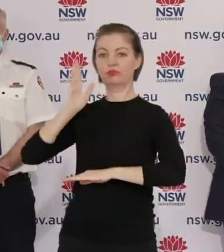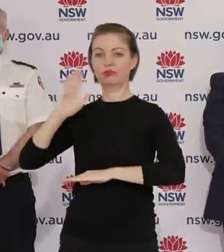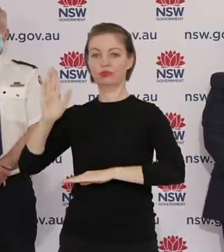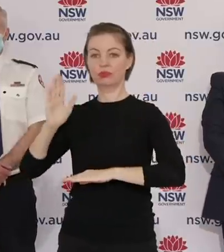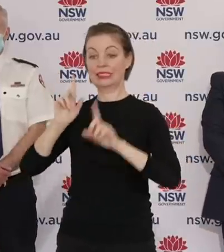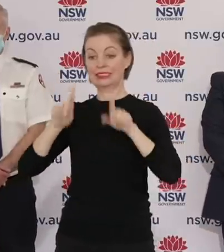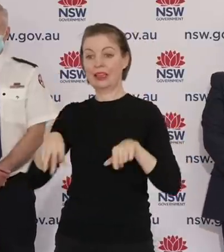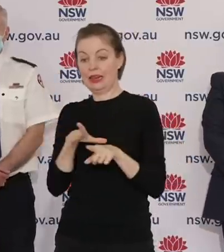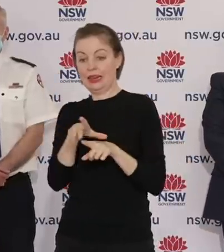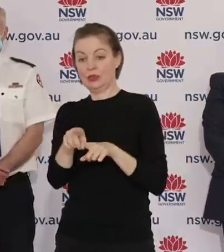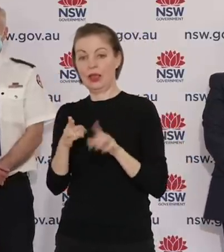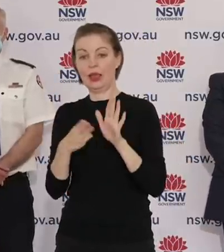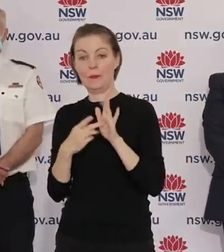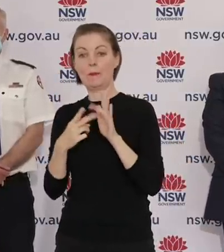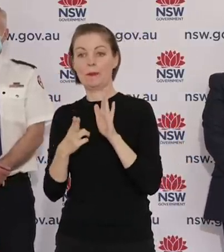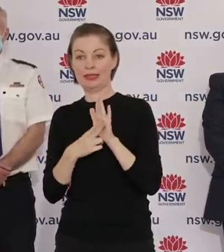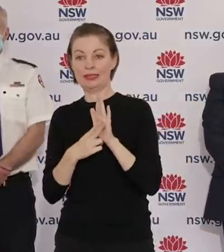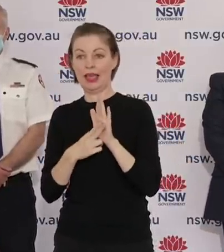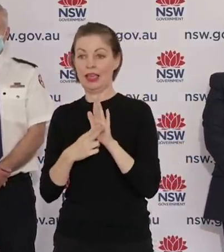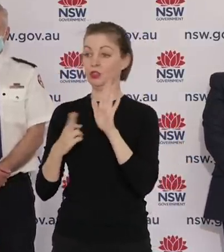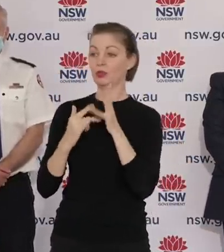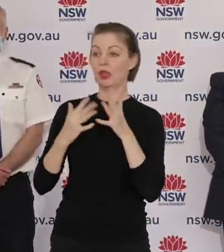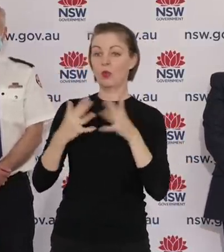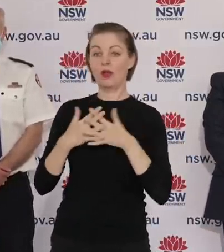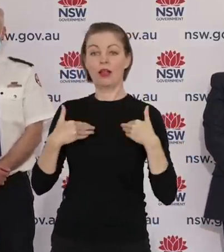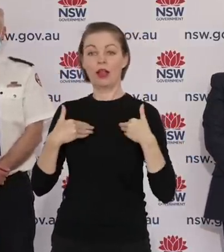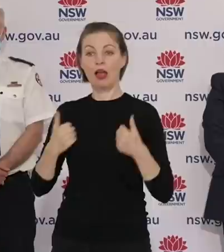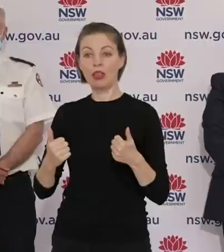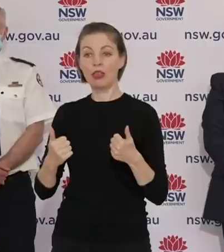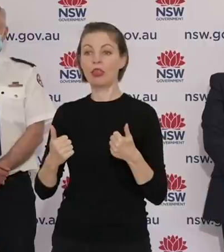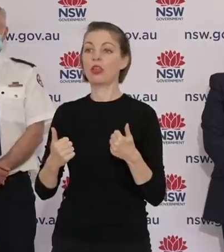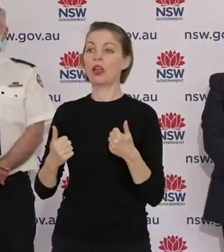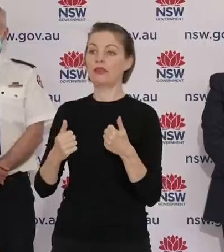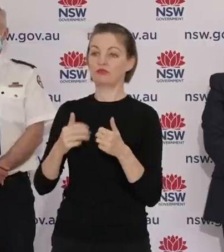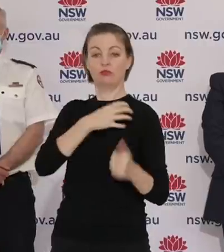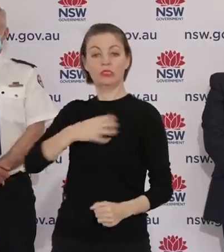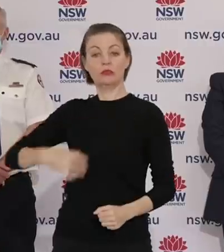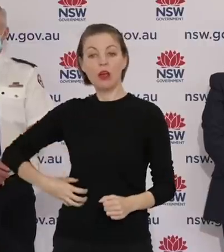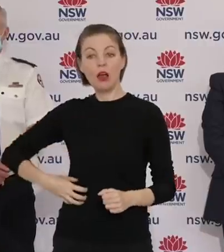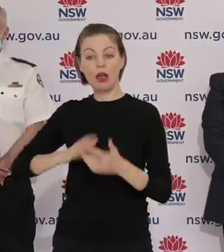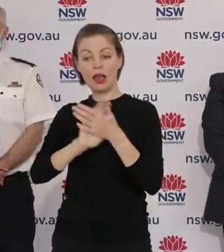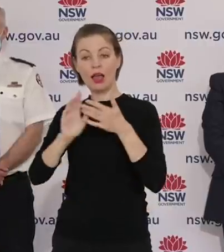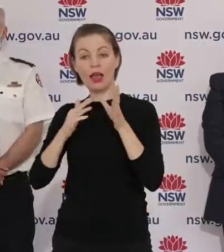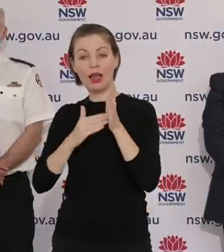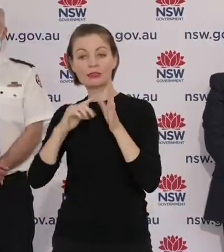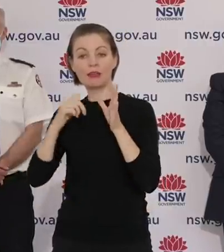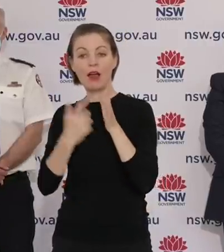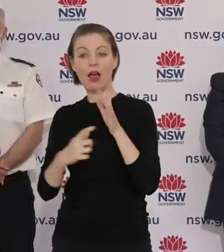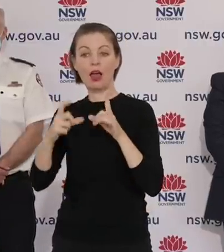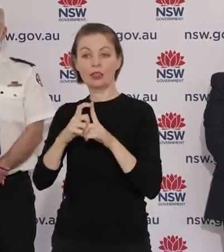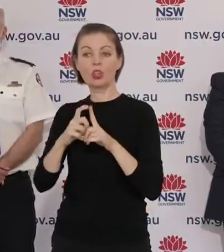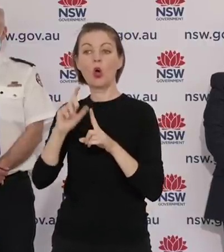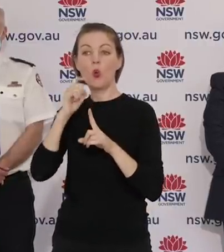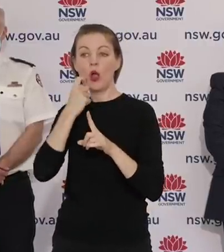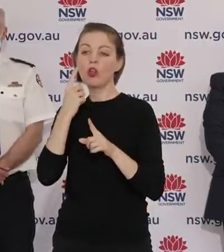their daily updates with all the figures and myself or Minister Hazard or any other relevant minister will present to the community on a